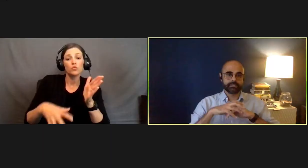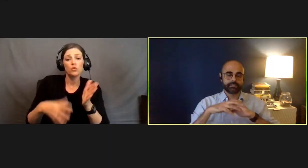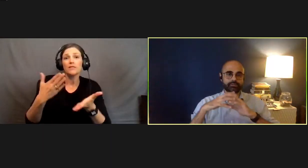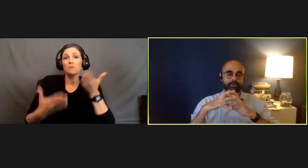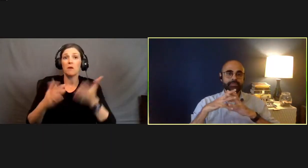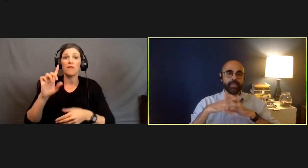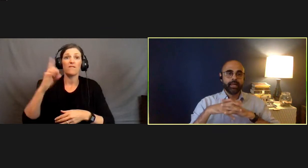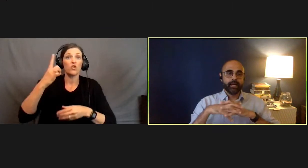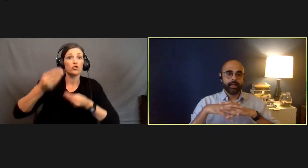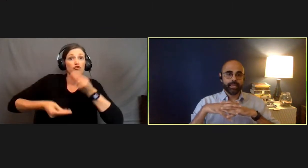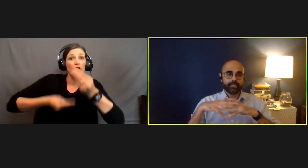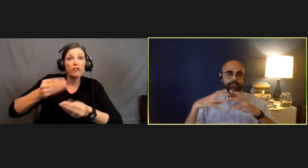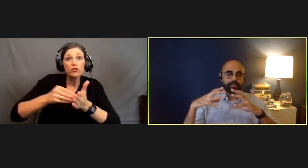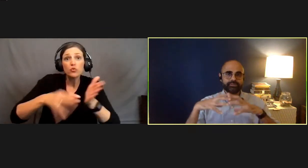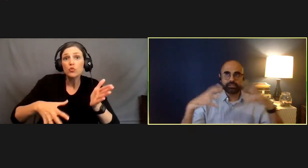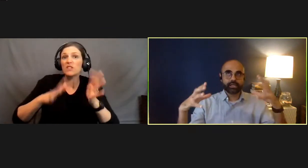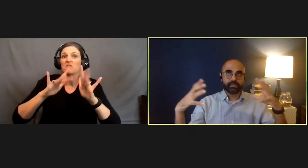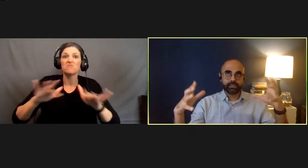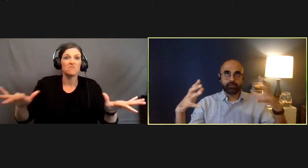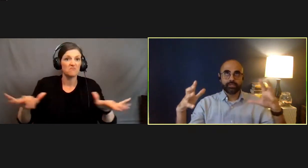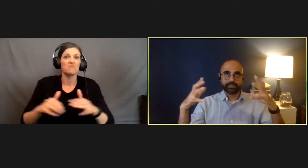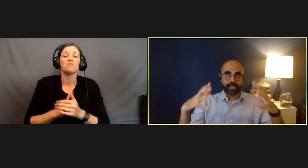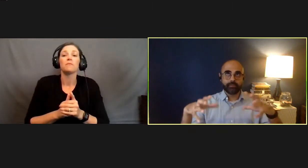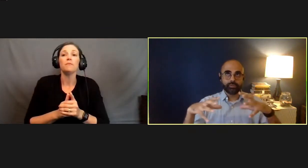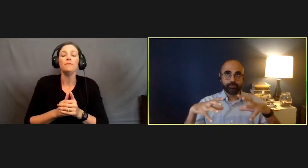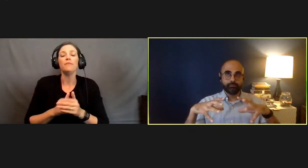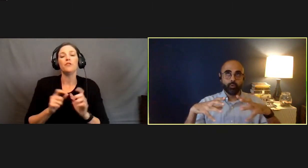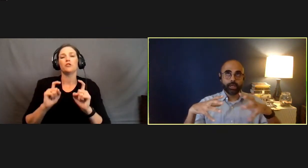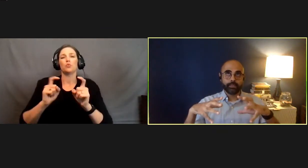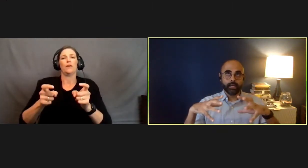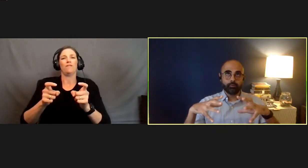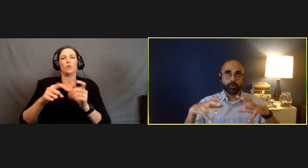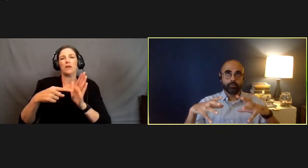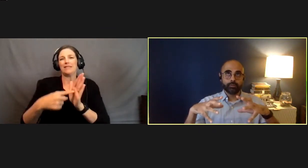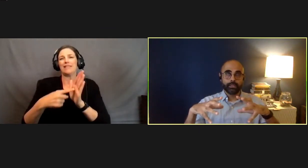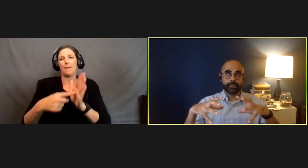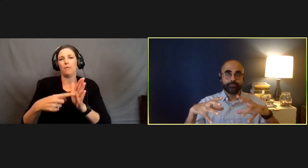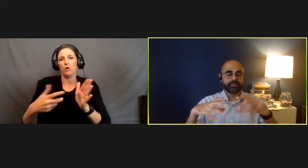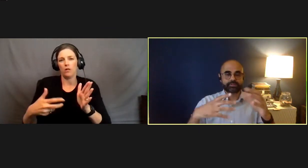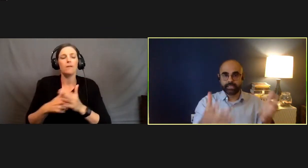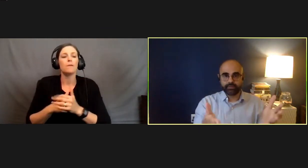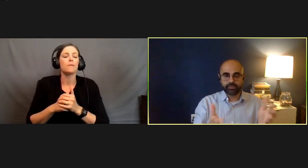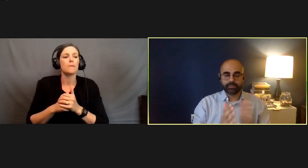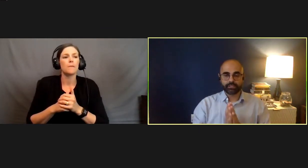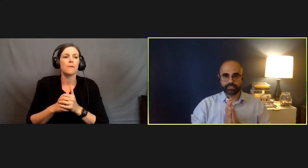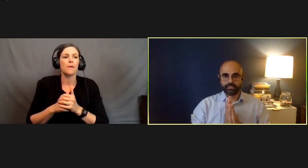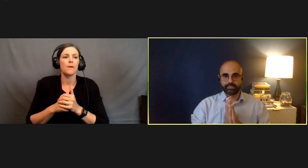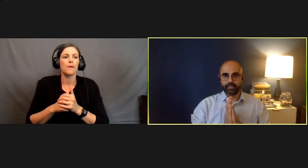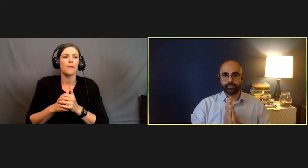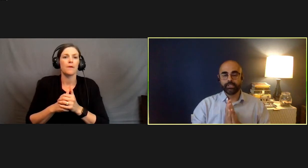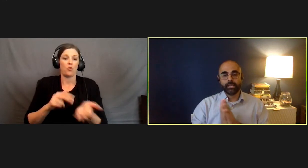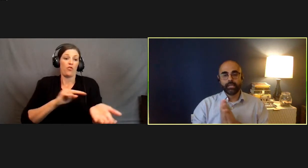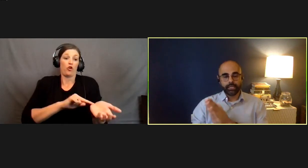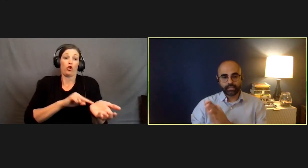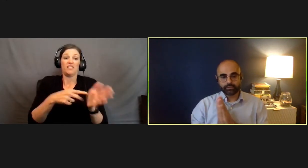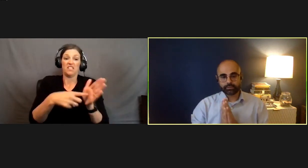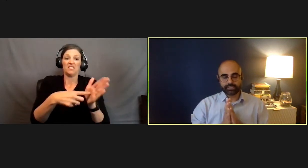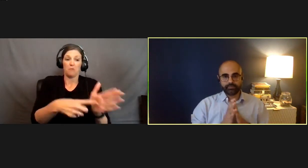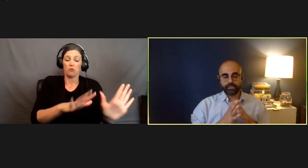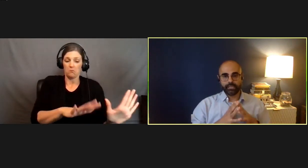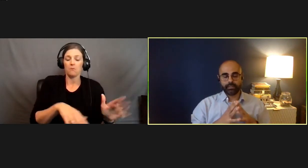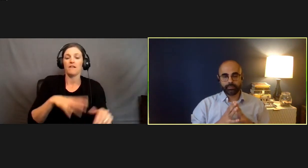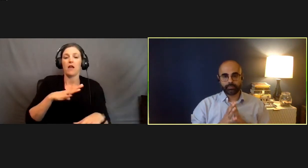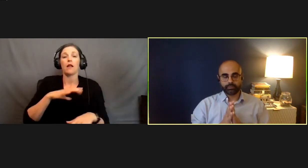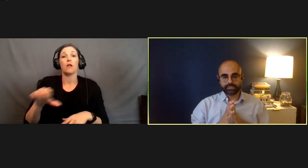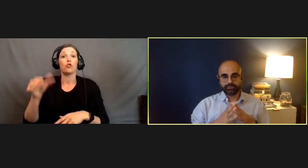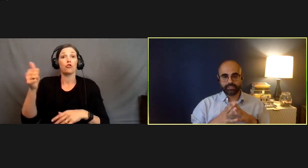students, etc. And just to kind of give you an example of what what you know, so I gave you the nursing example. Another course